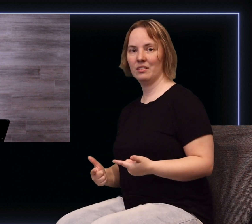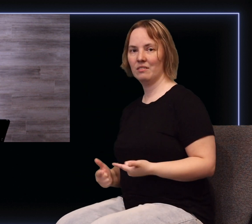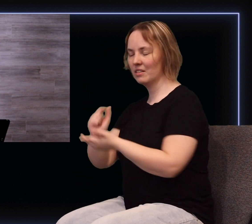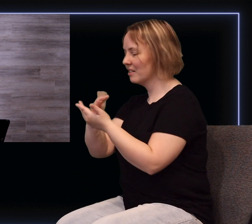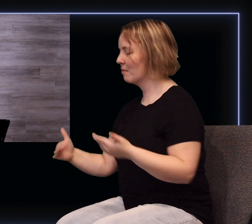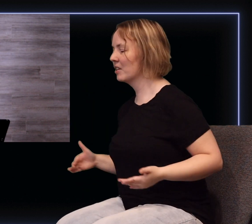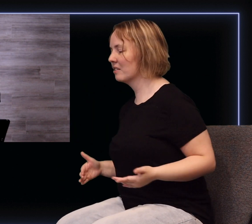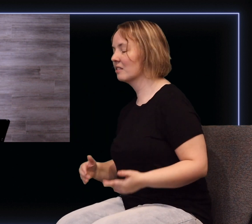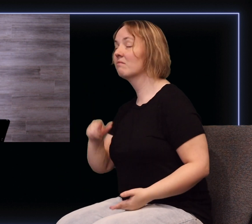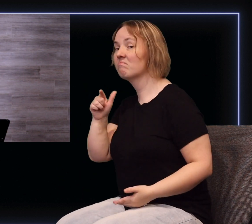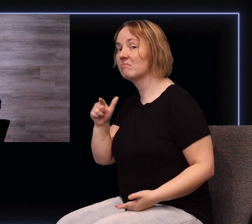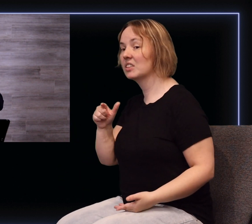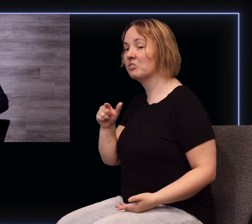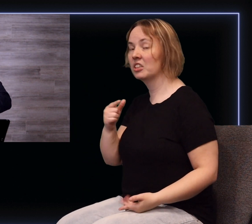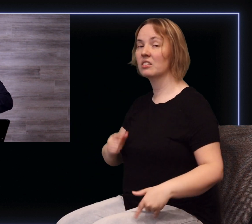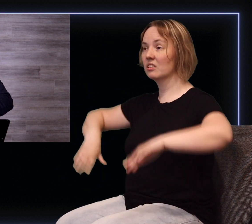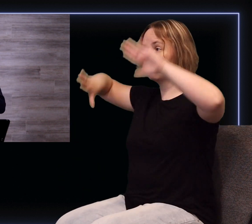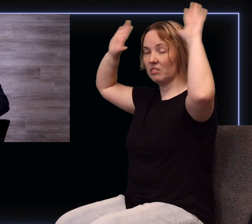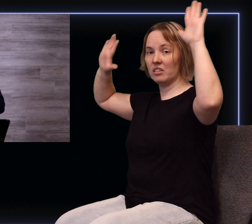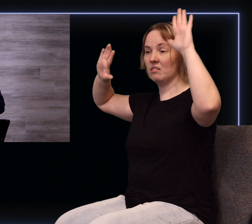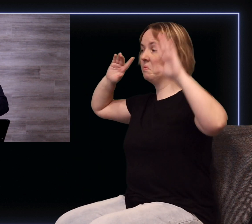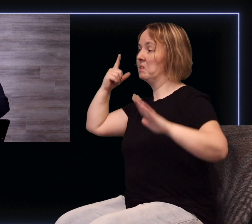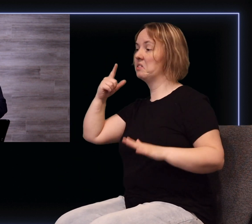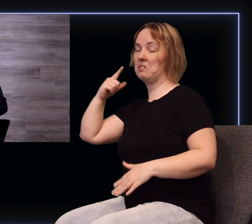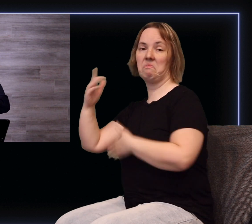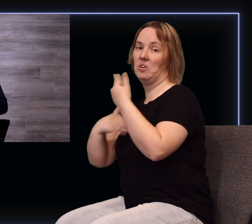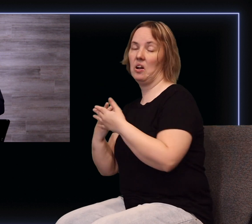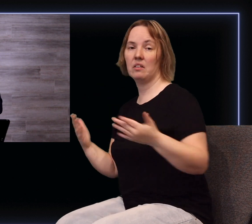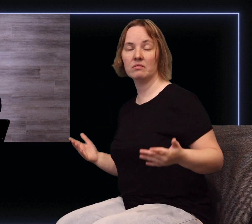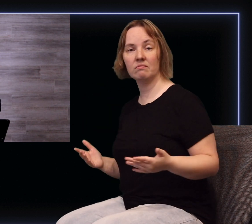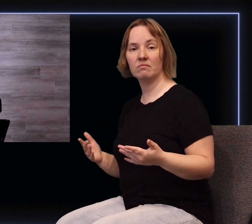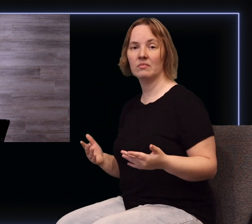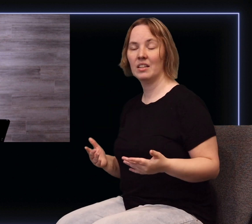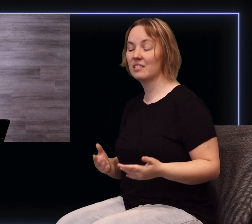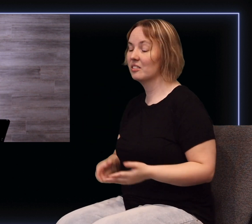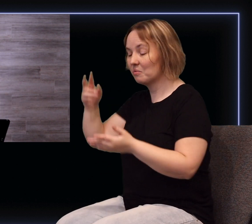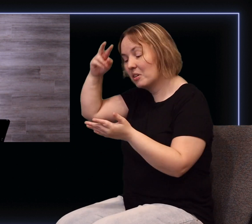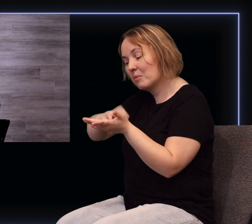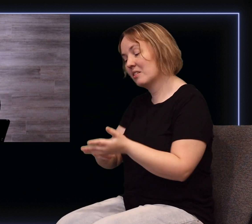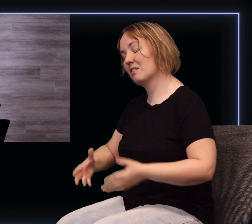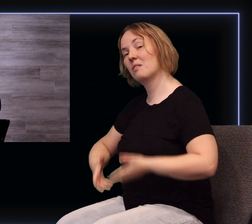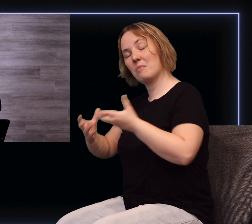There are some things that you need to put to death once and for all. That's what it means to pick up our cross. Oftentimes,